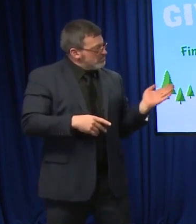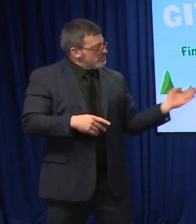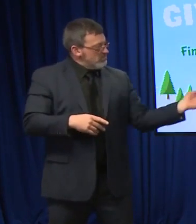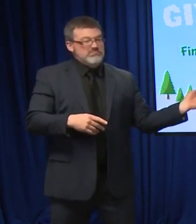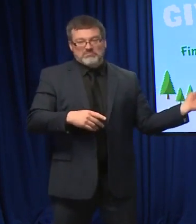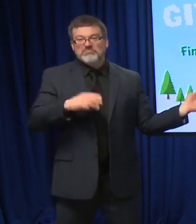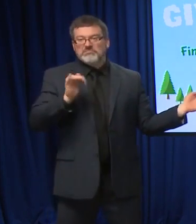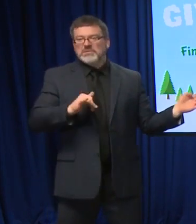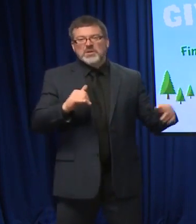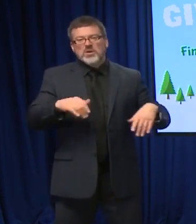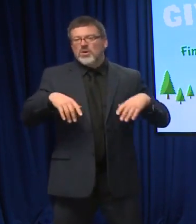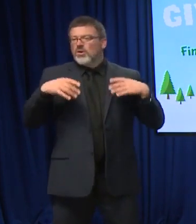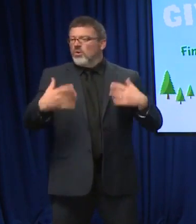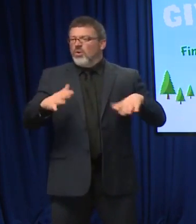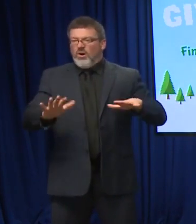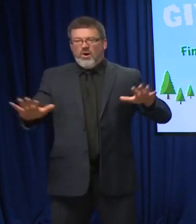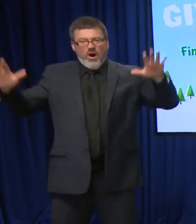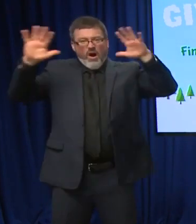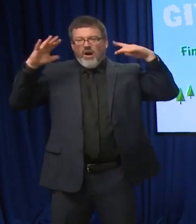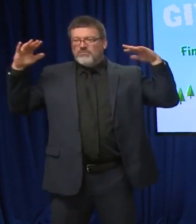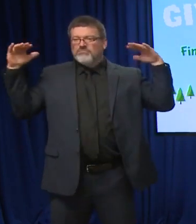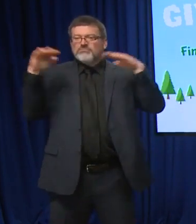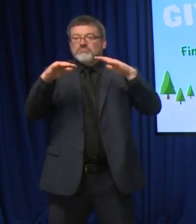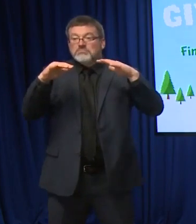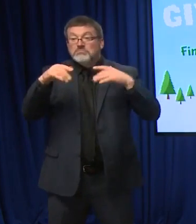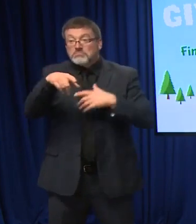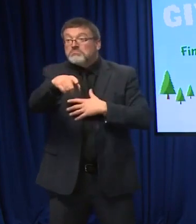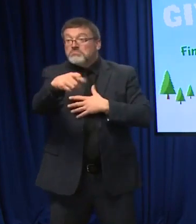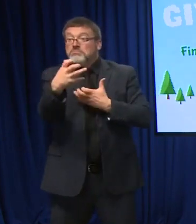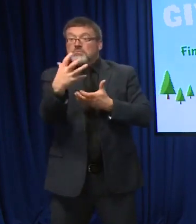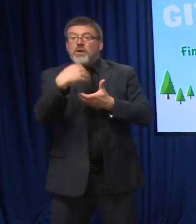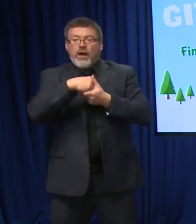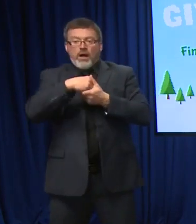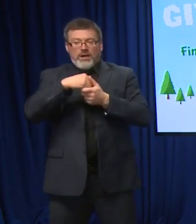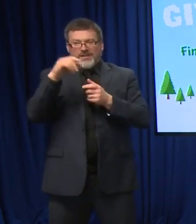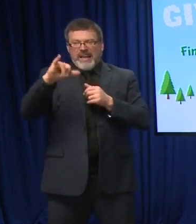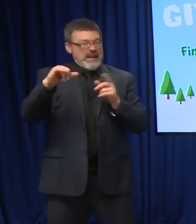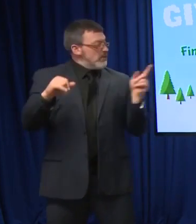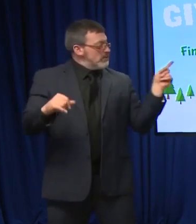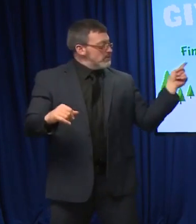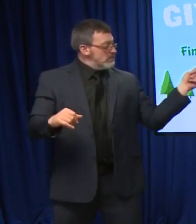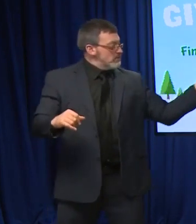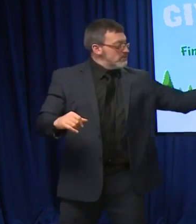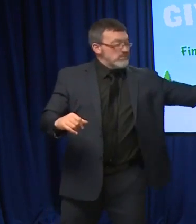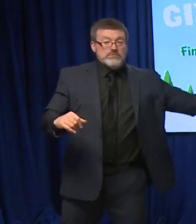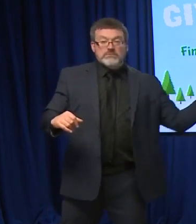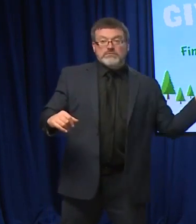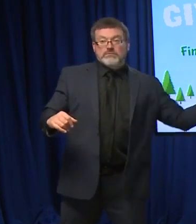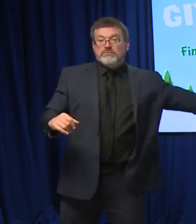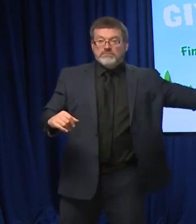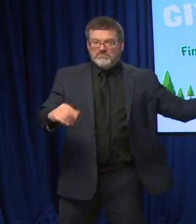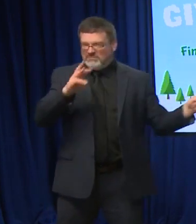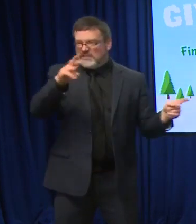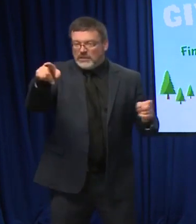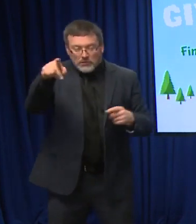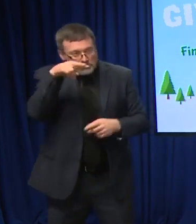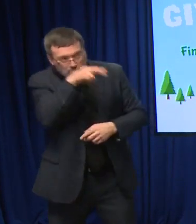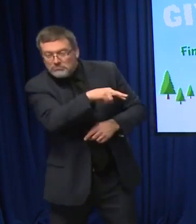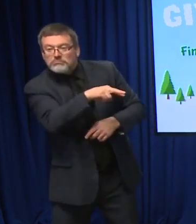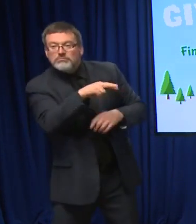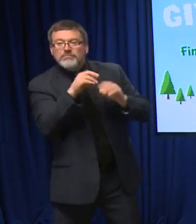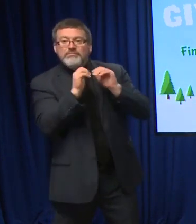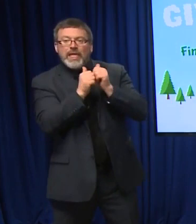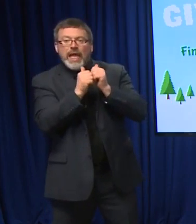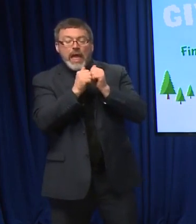but you can always go to toysfortots.org to find a donation bin. It really can make a difference, especially this holiday season. We know things are more